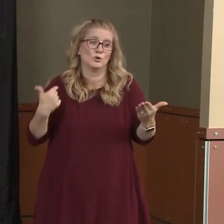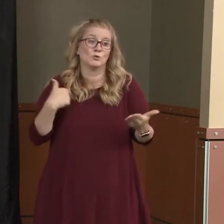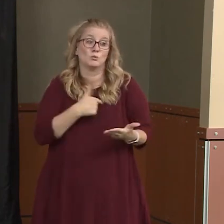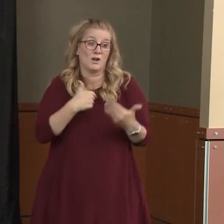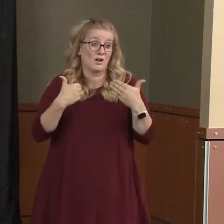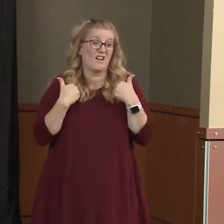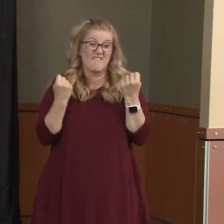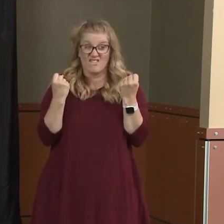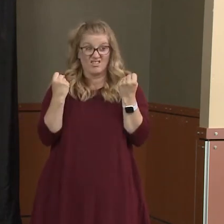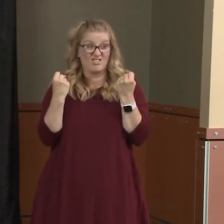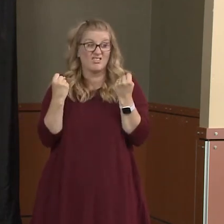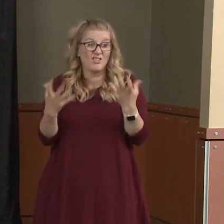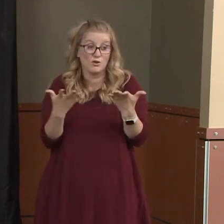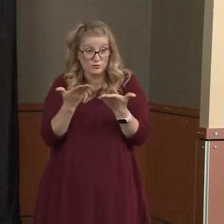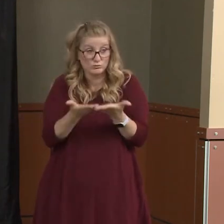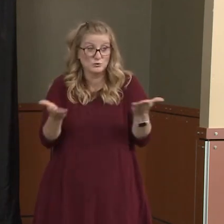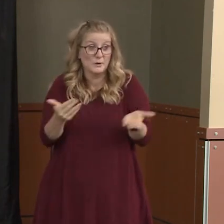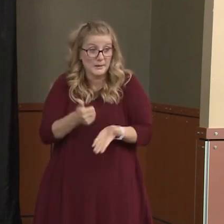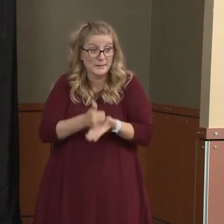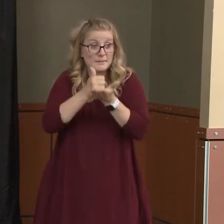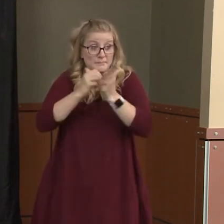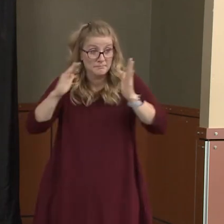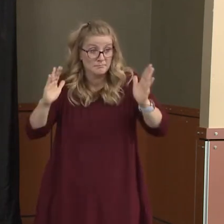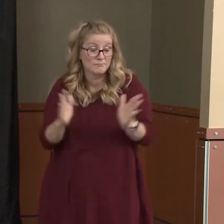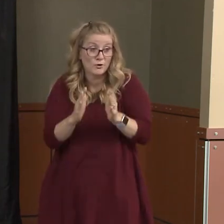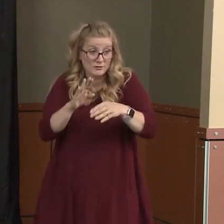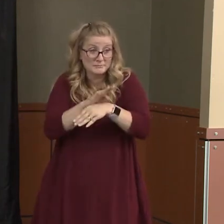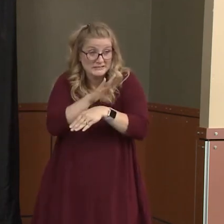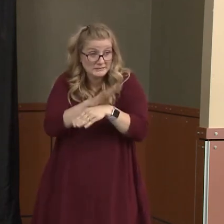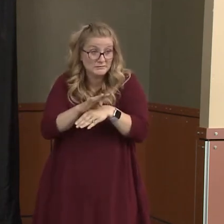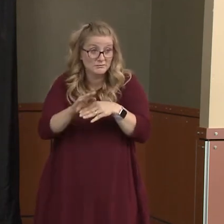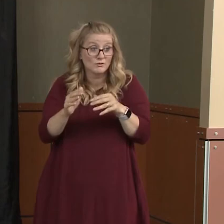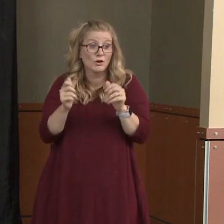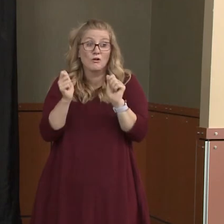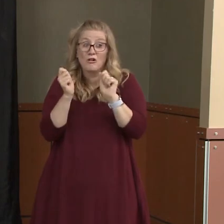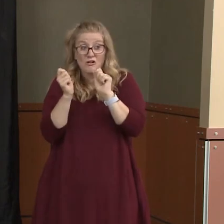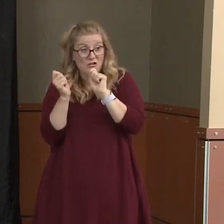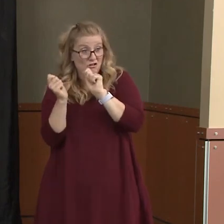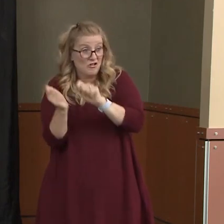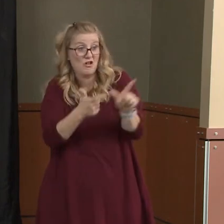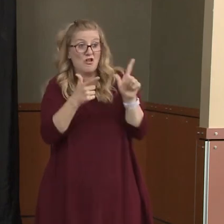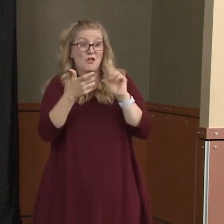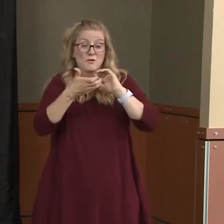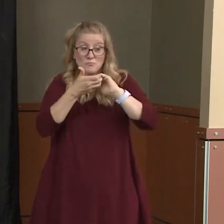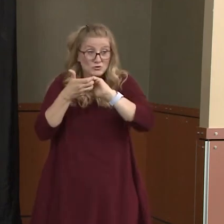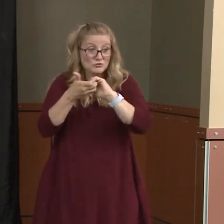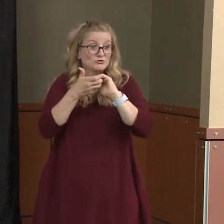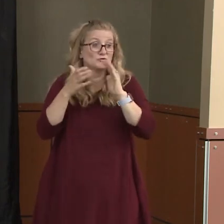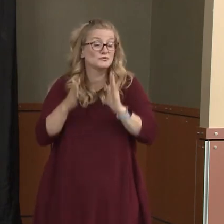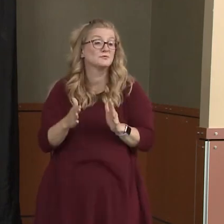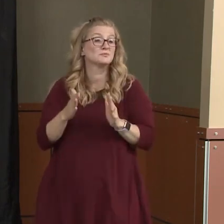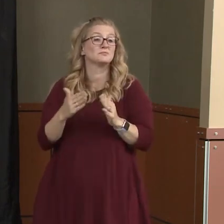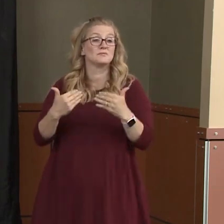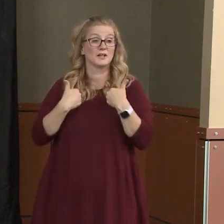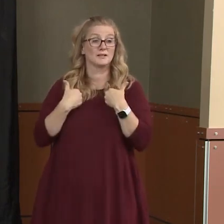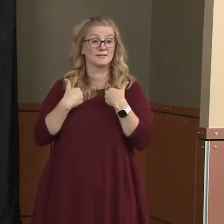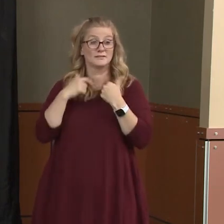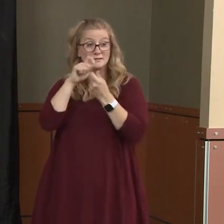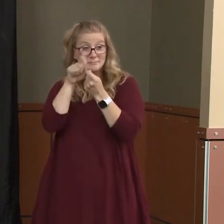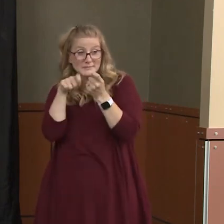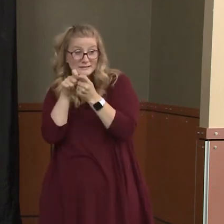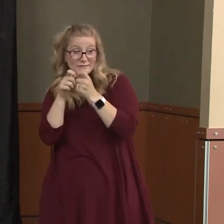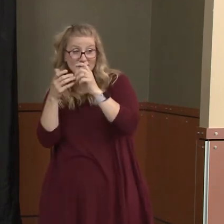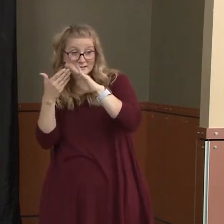businesses. So all of our jurisdictional partners that you heard from today, if you visit their websites, the cities, for instance, specific to their cities, have grant